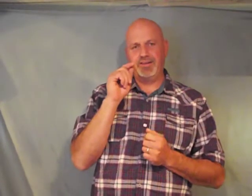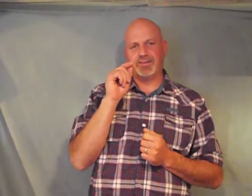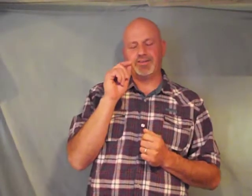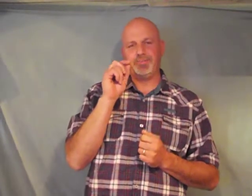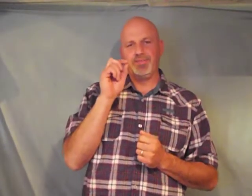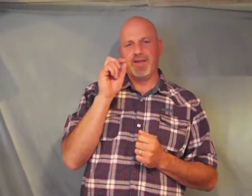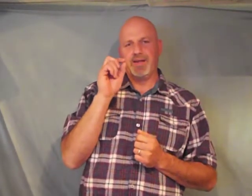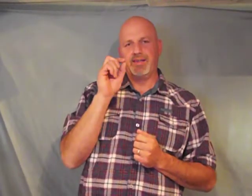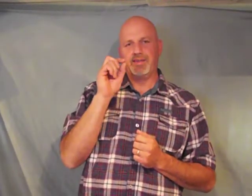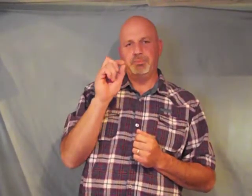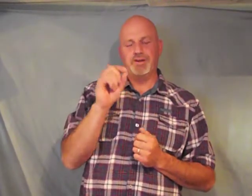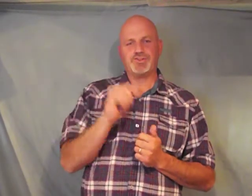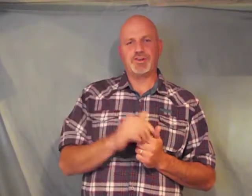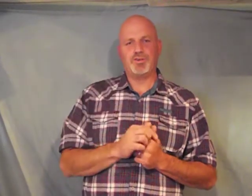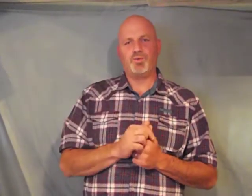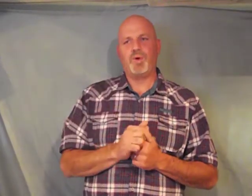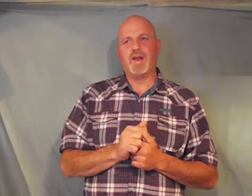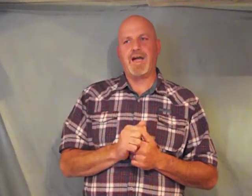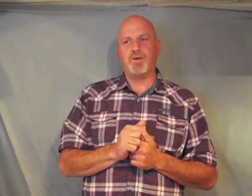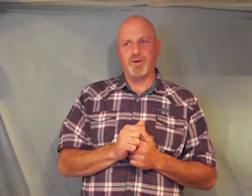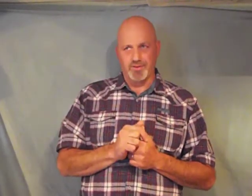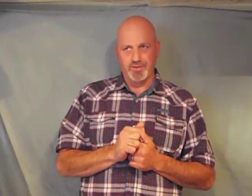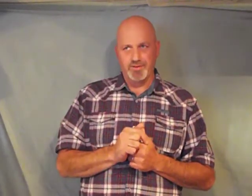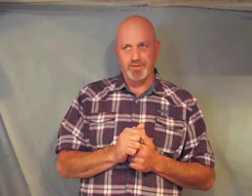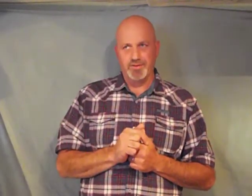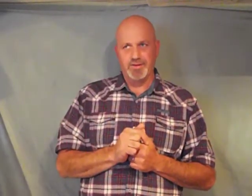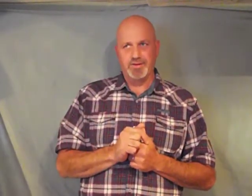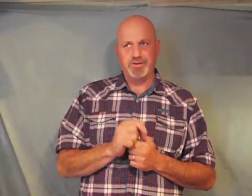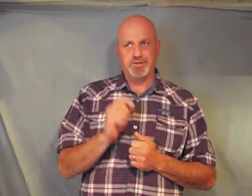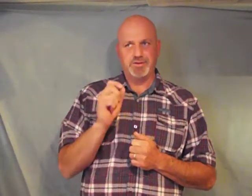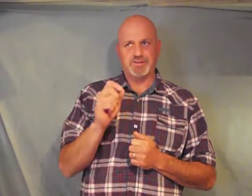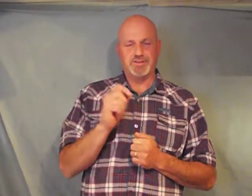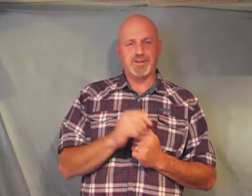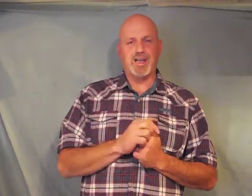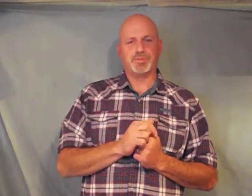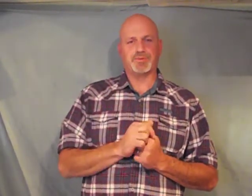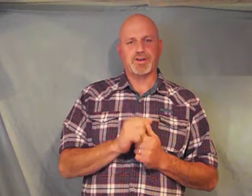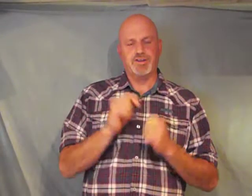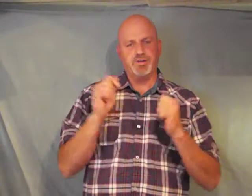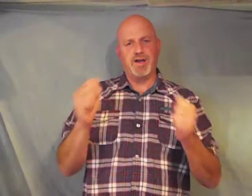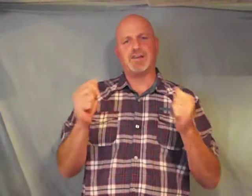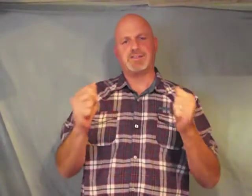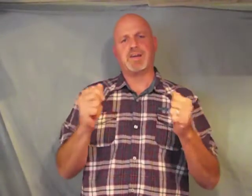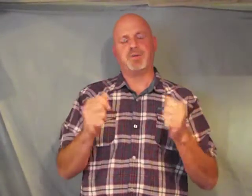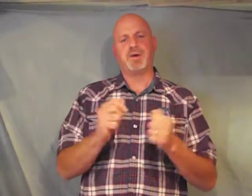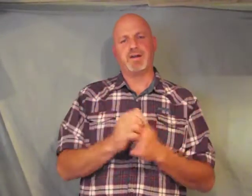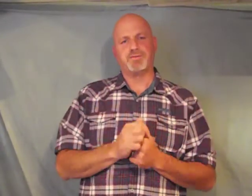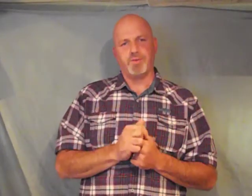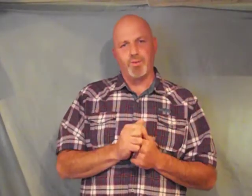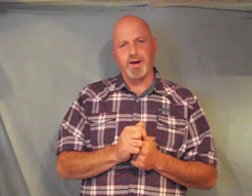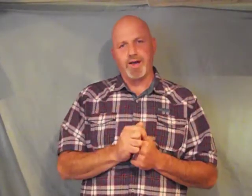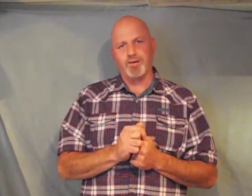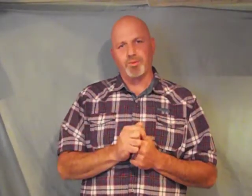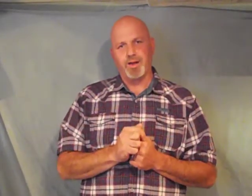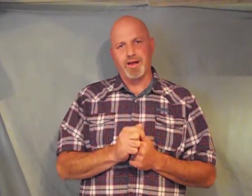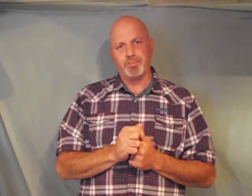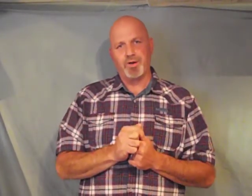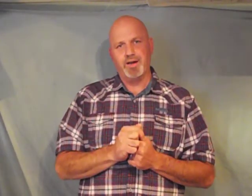and the mention of one hour to his disciples can you not stay awake for one hour while I pray